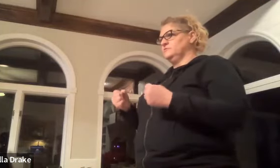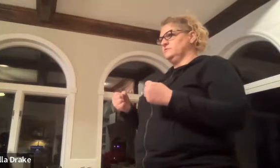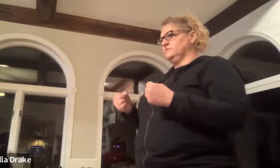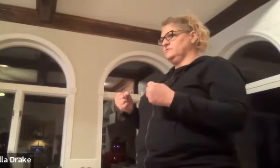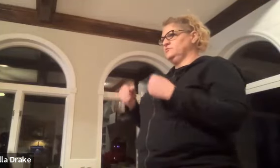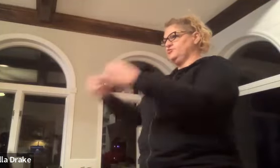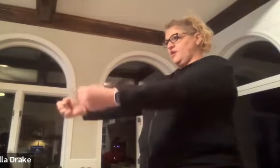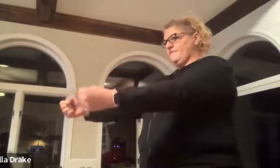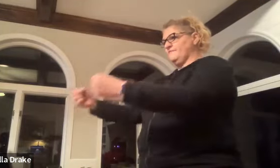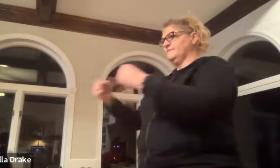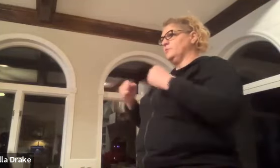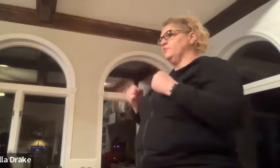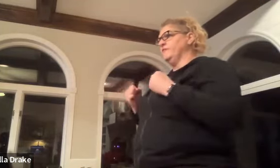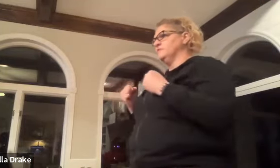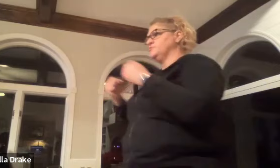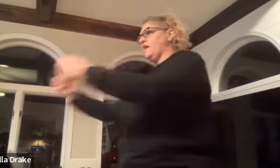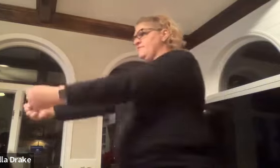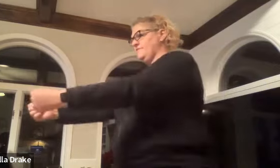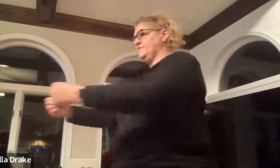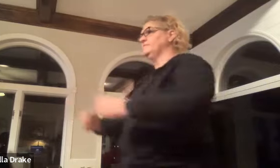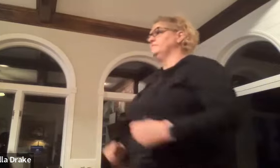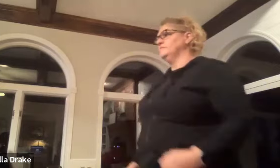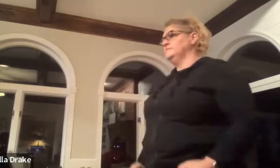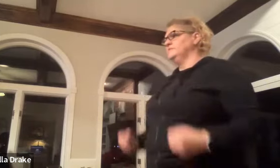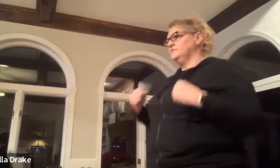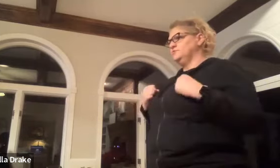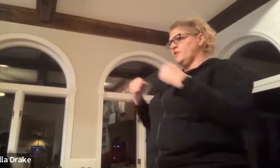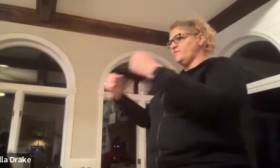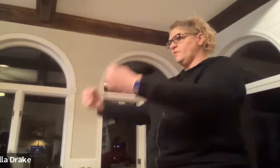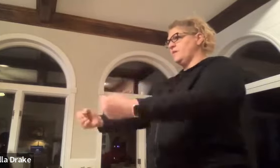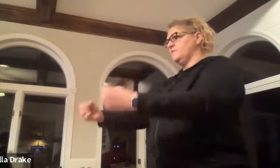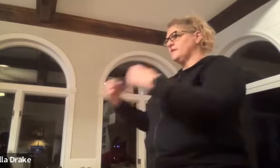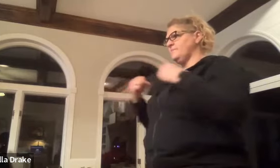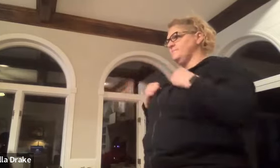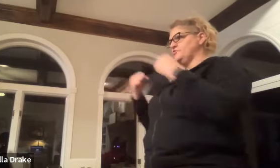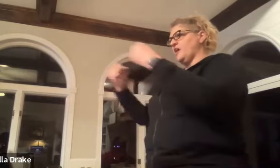drive drive drive one one time drive